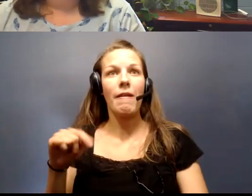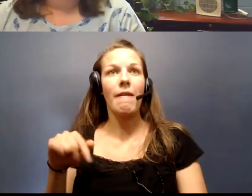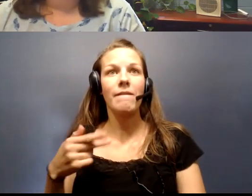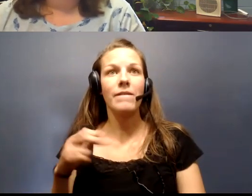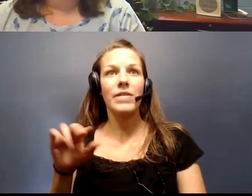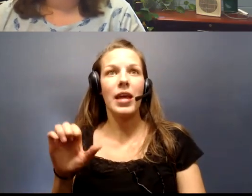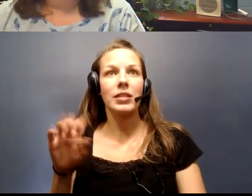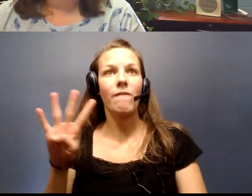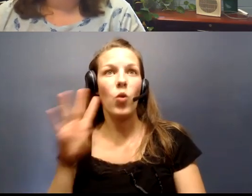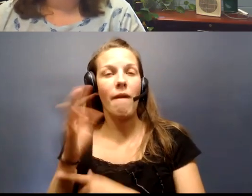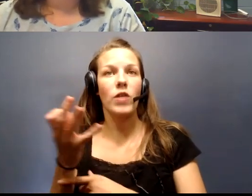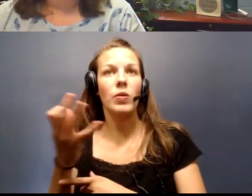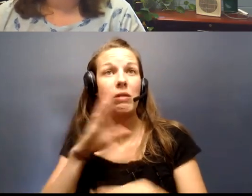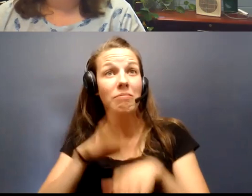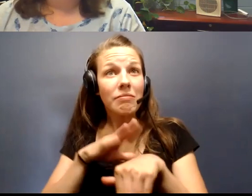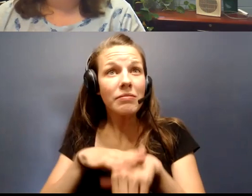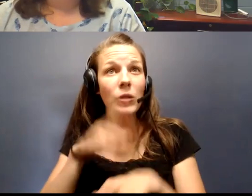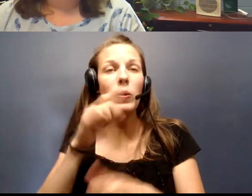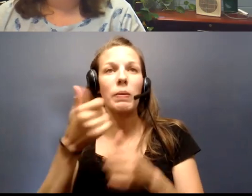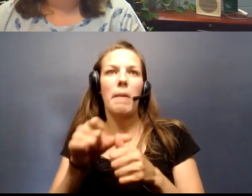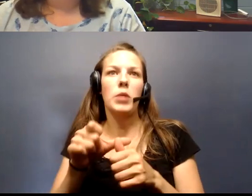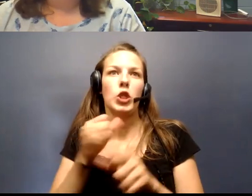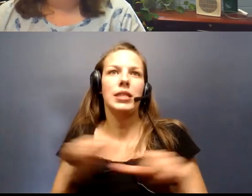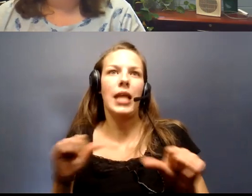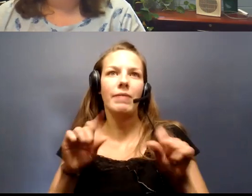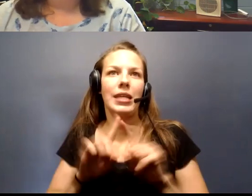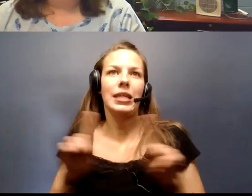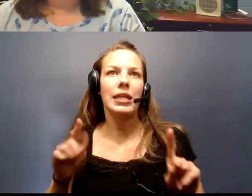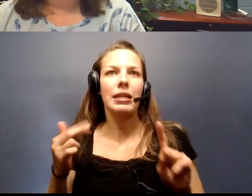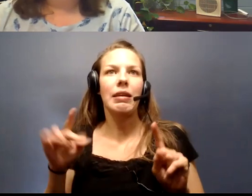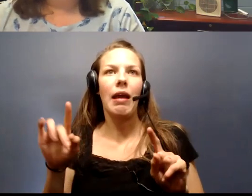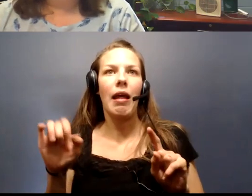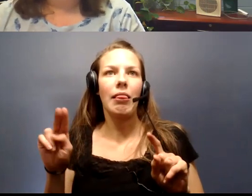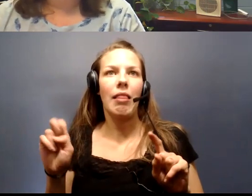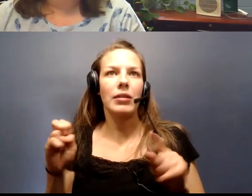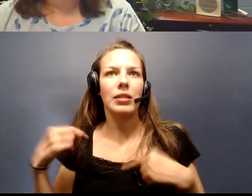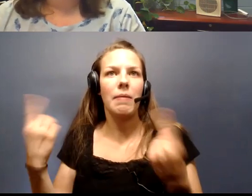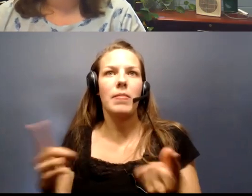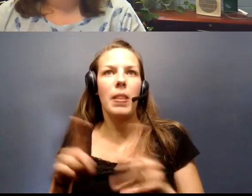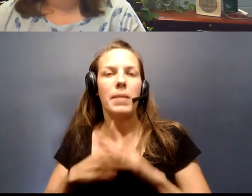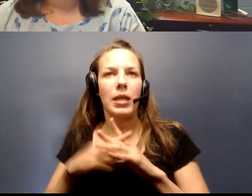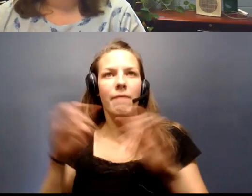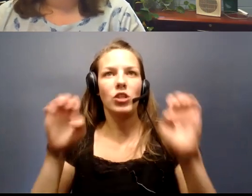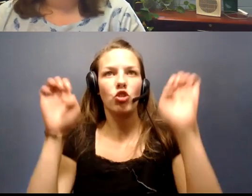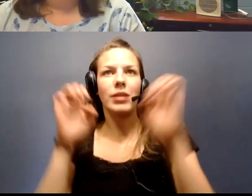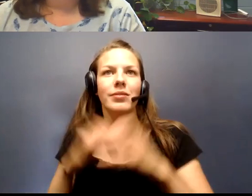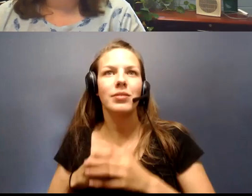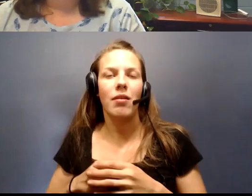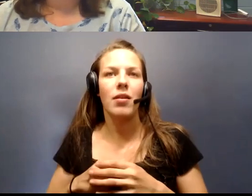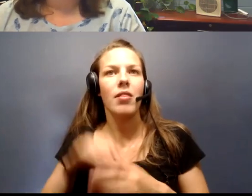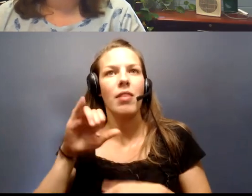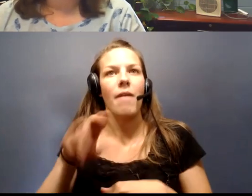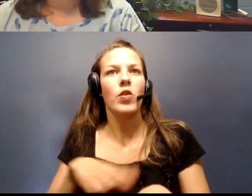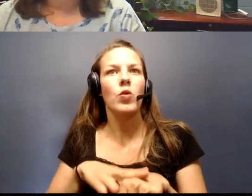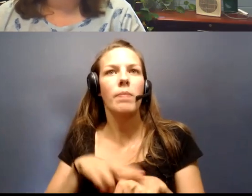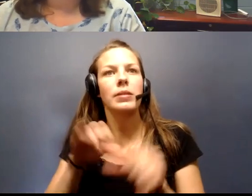we caution people to remember all the safety guidelines that we have been given since the beginning of this crisis. And that is, of course,